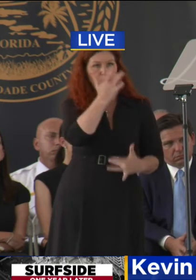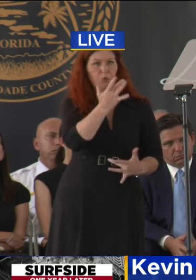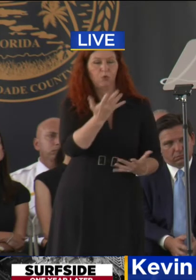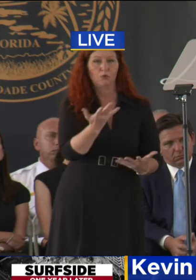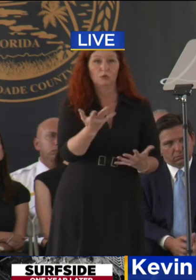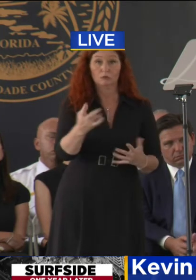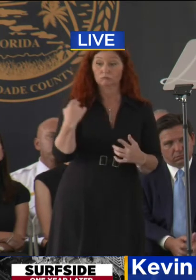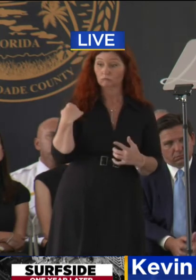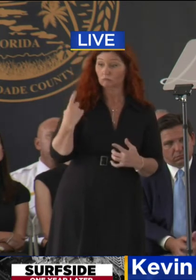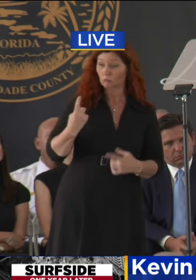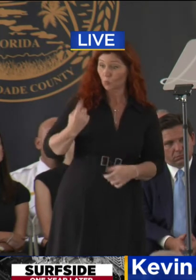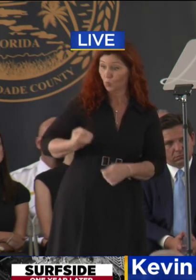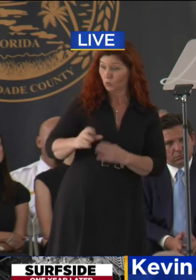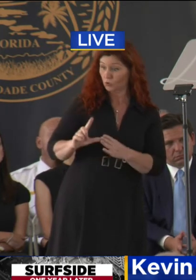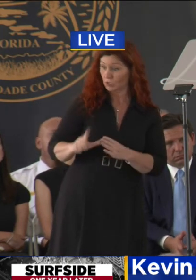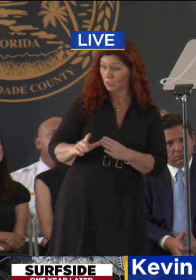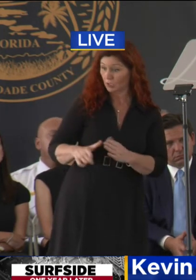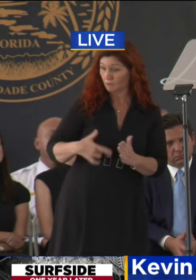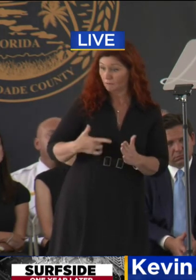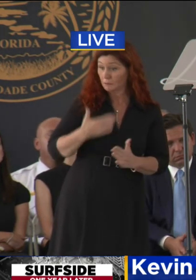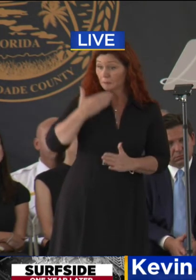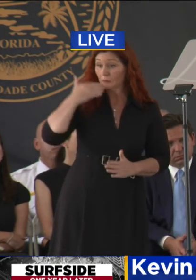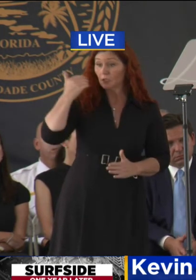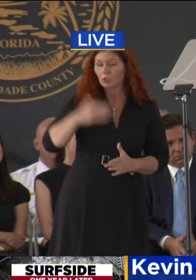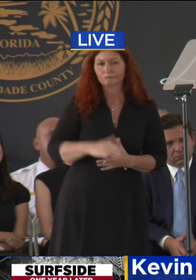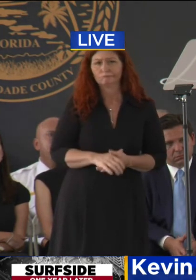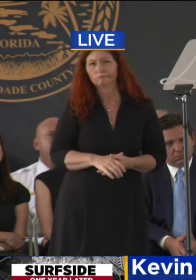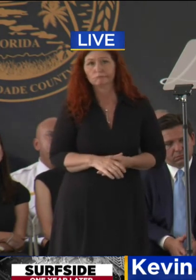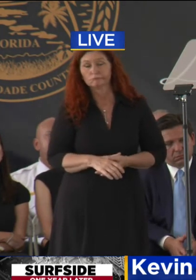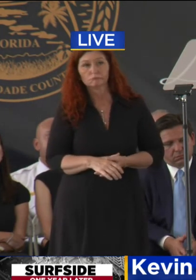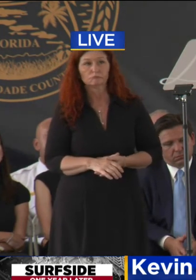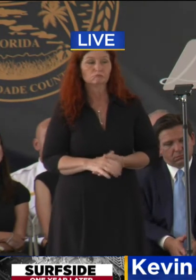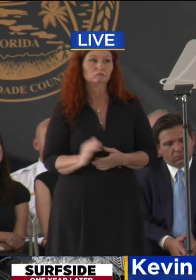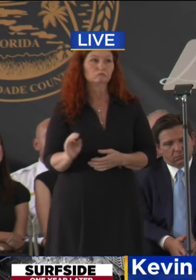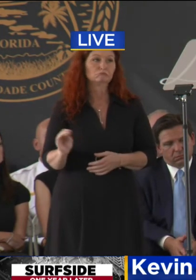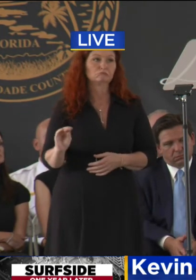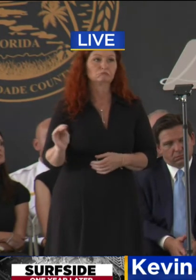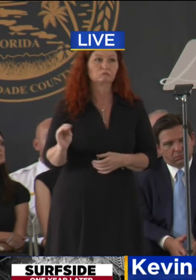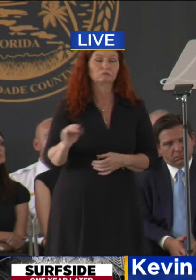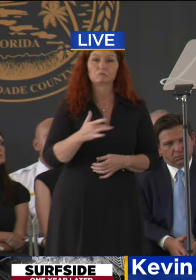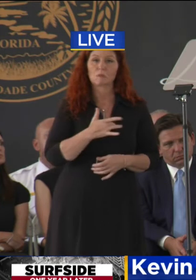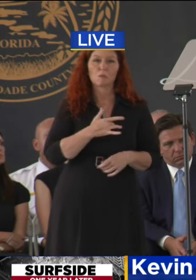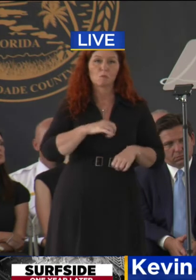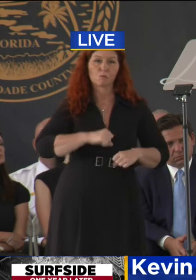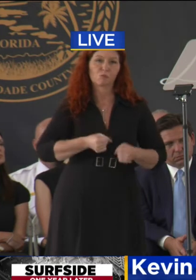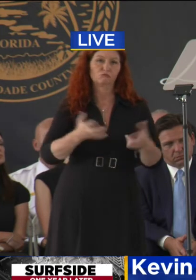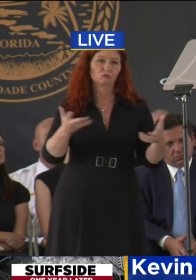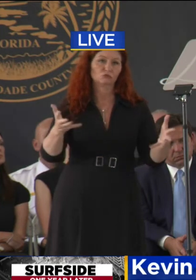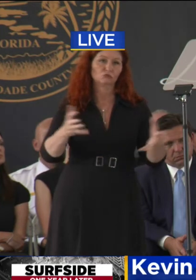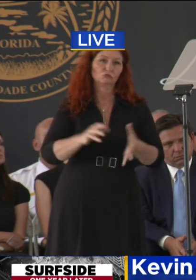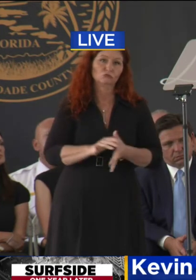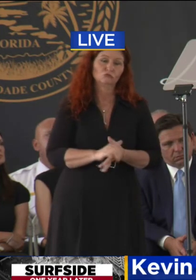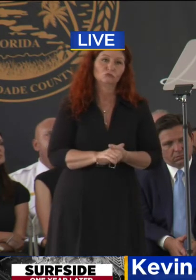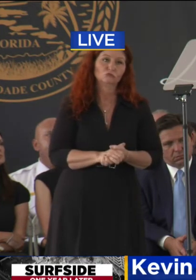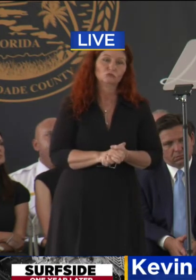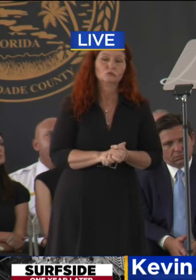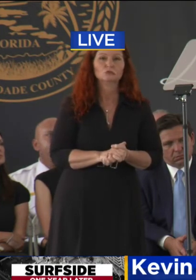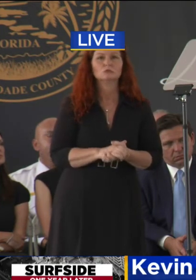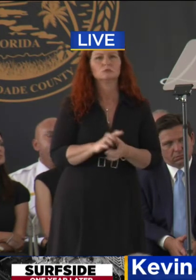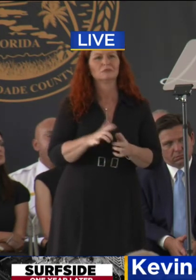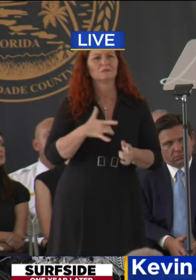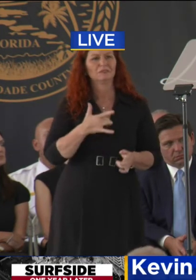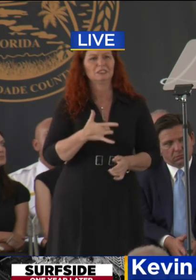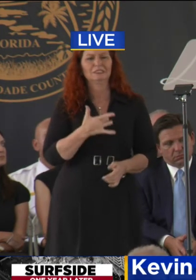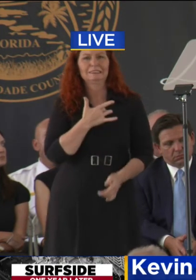not healed my broken heart. Like all of you, I carry this extreme void with